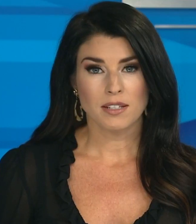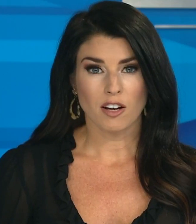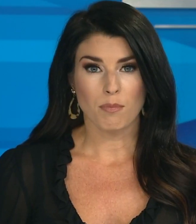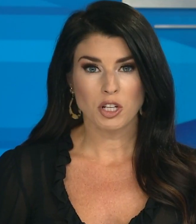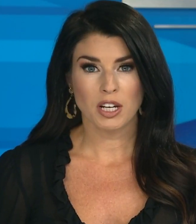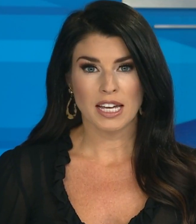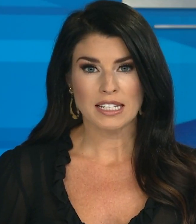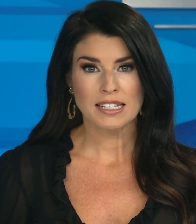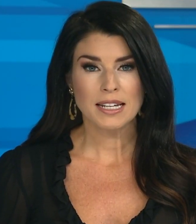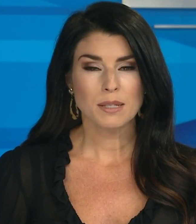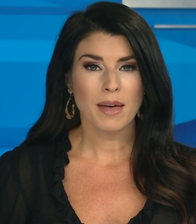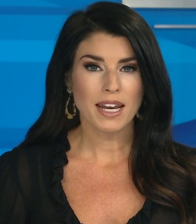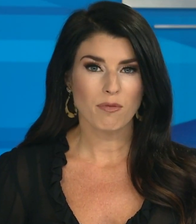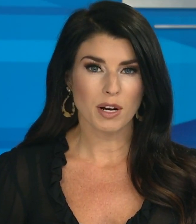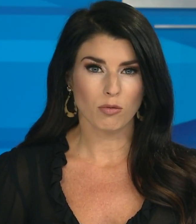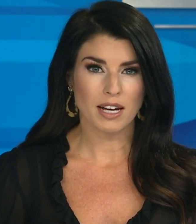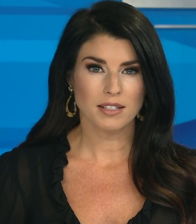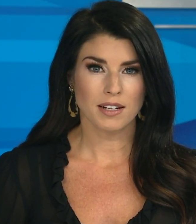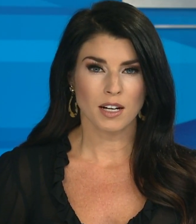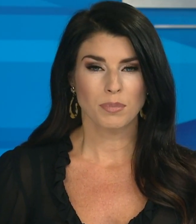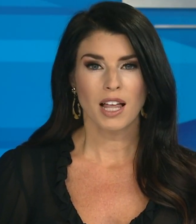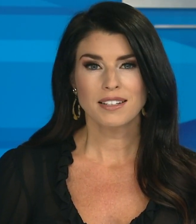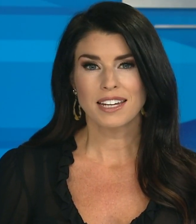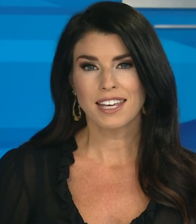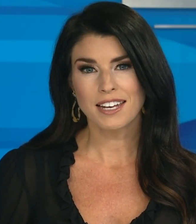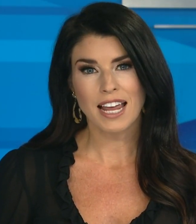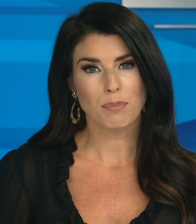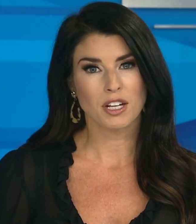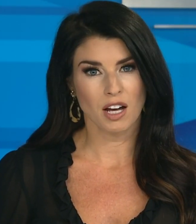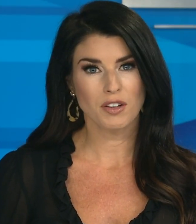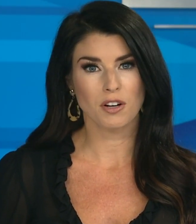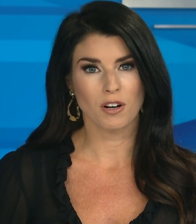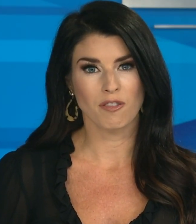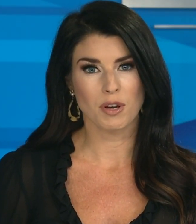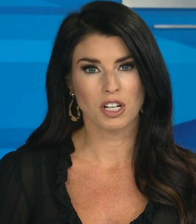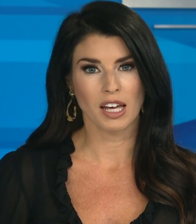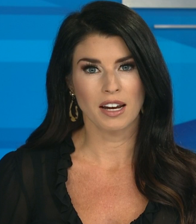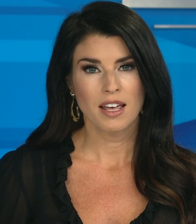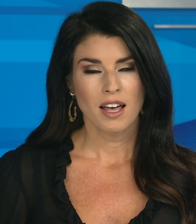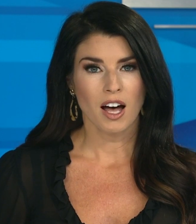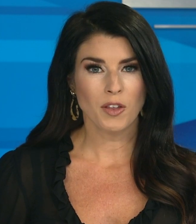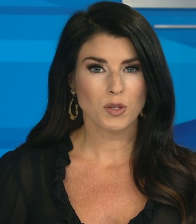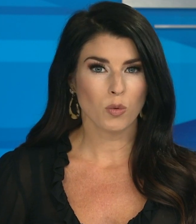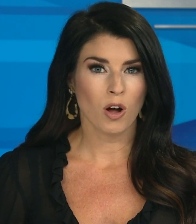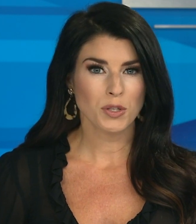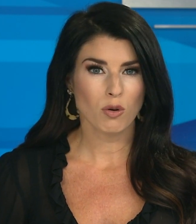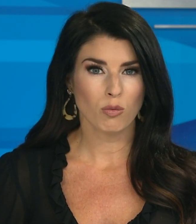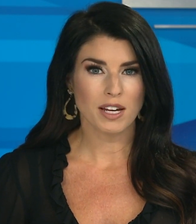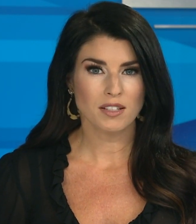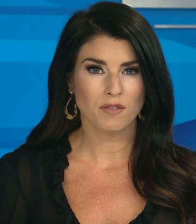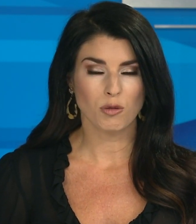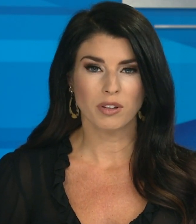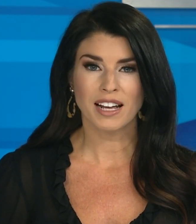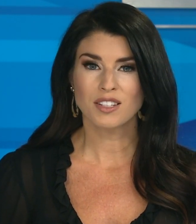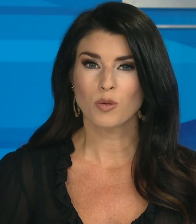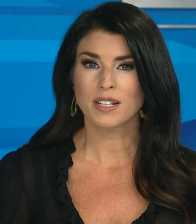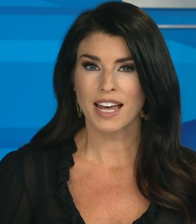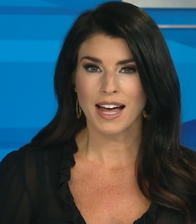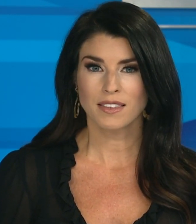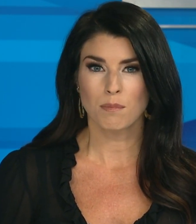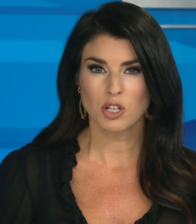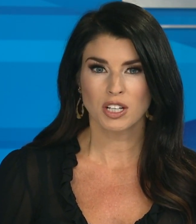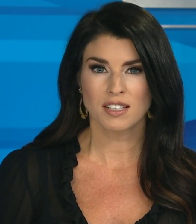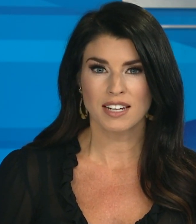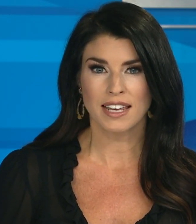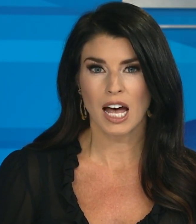Now in the state of Michigan, six men have been arrested in a plot to kidnap the governor of Michigan. Others were also arrested for plans to